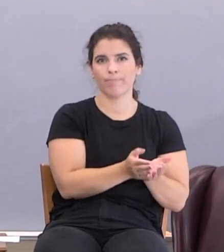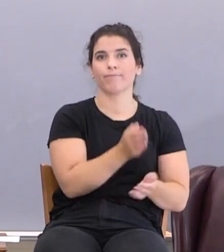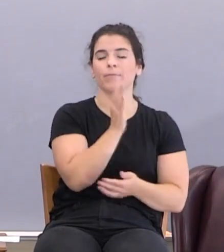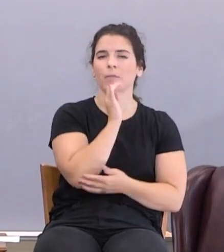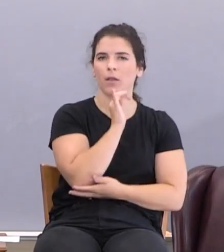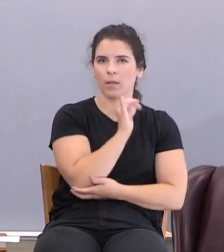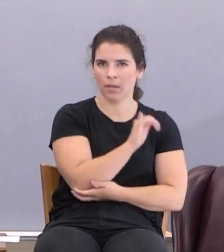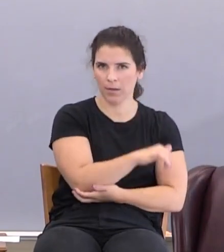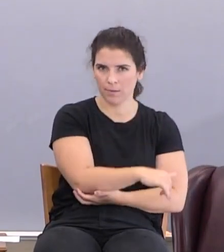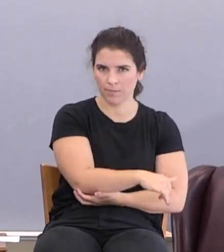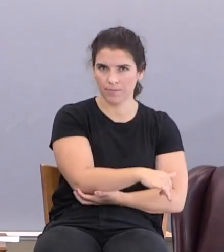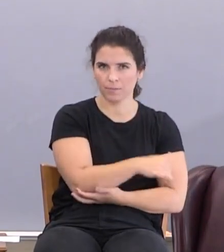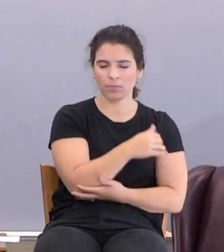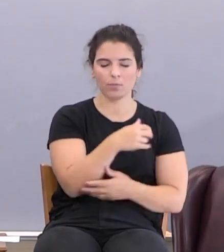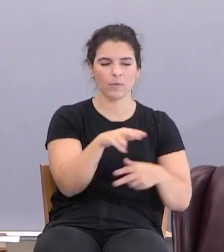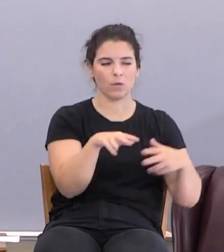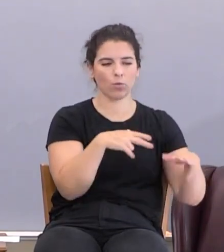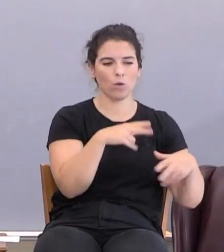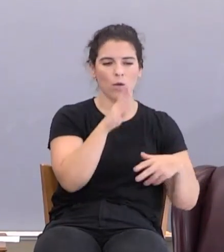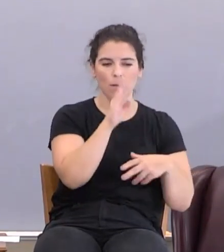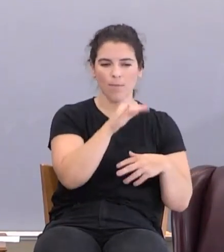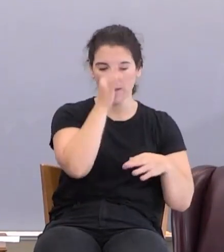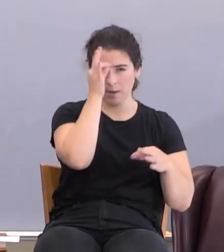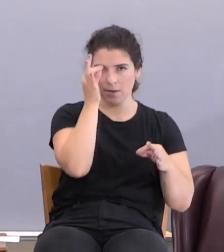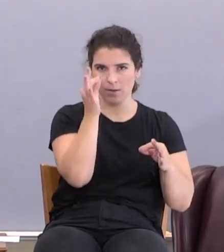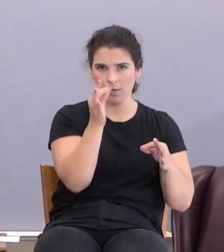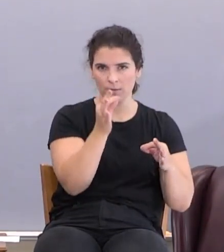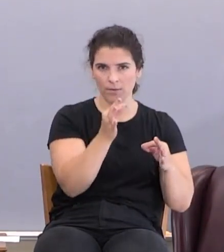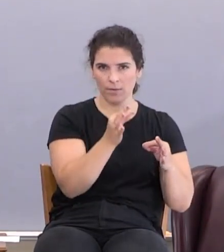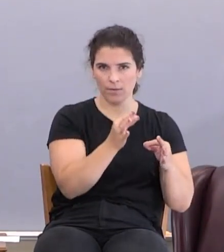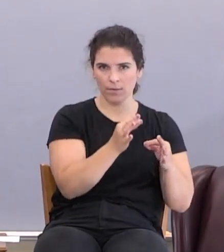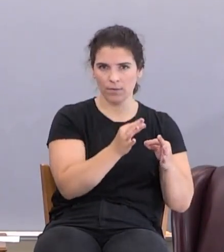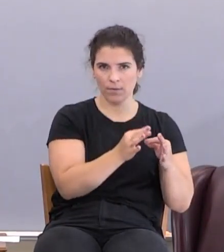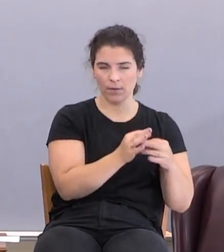That is walking by faith. Now, verse number eight.